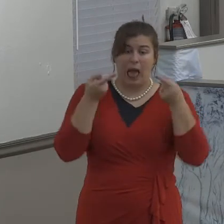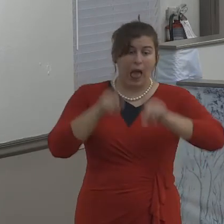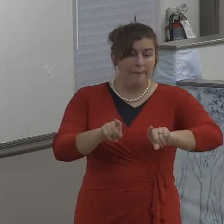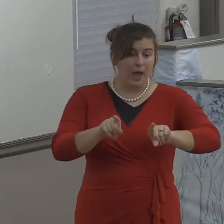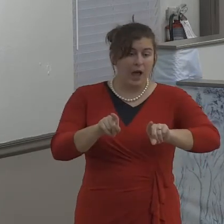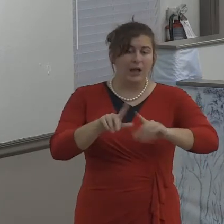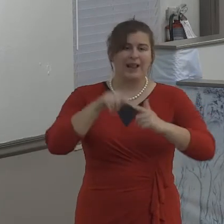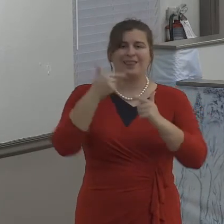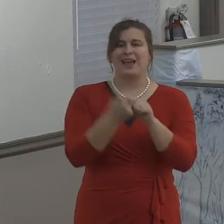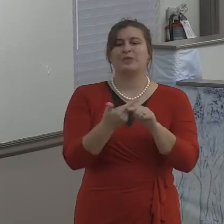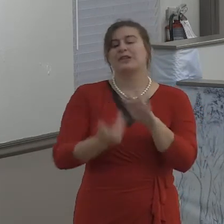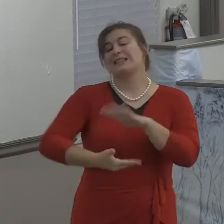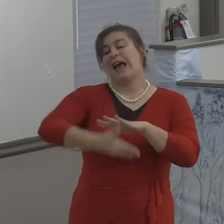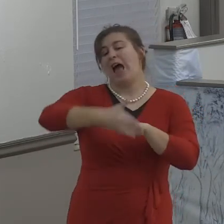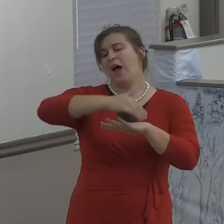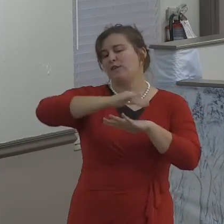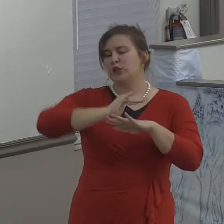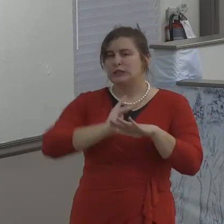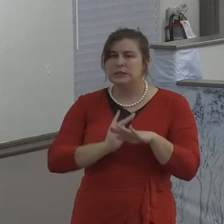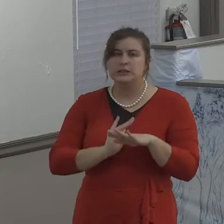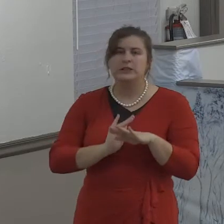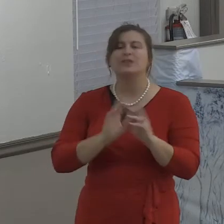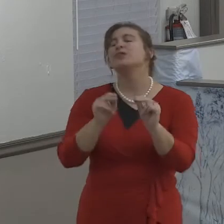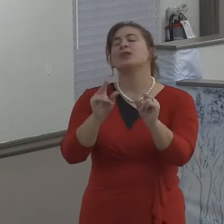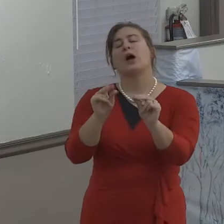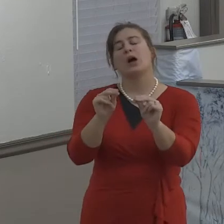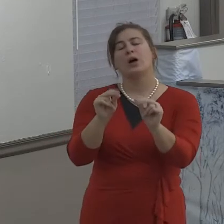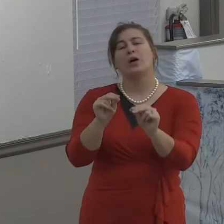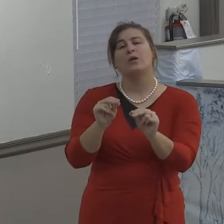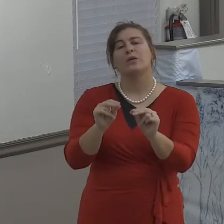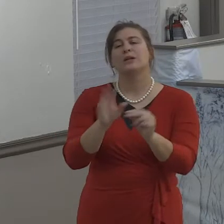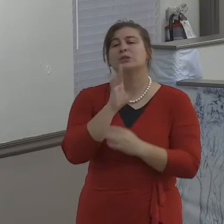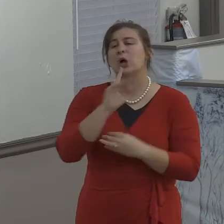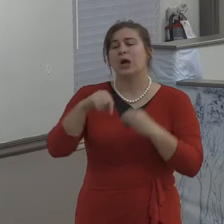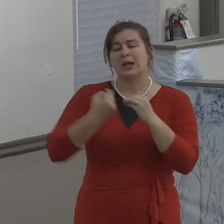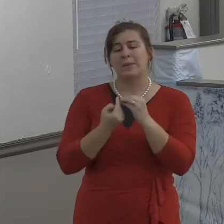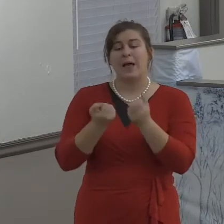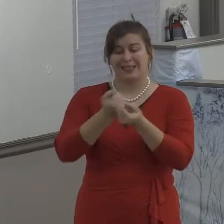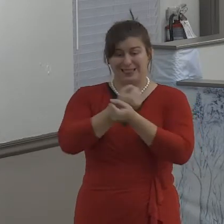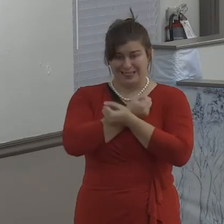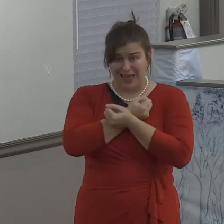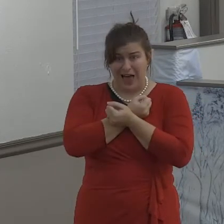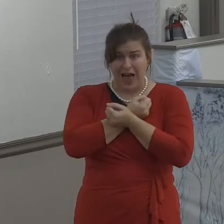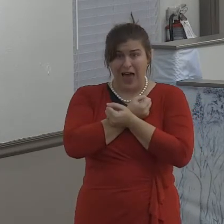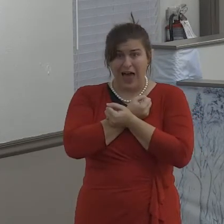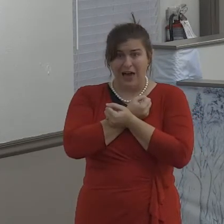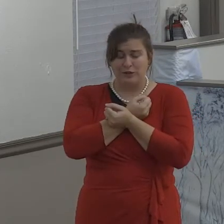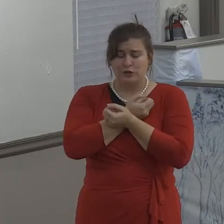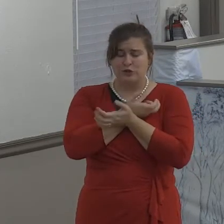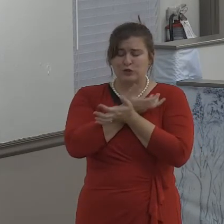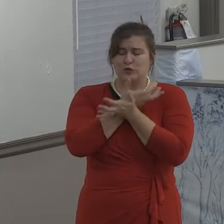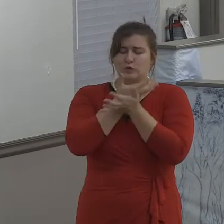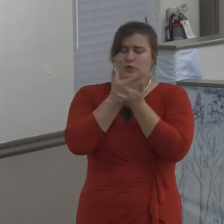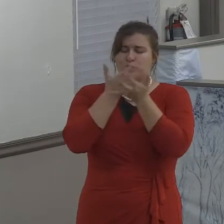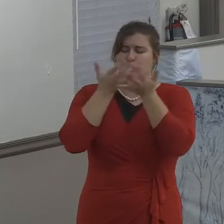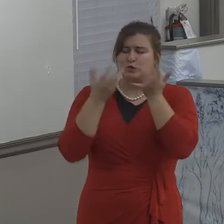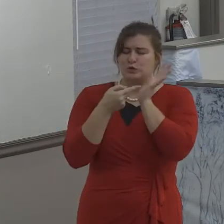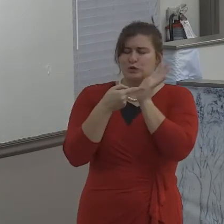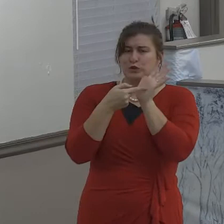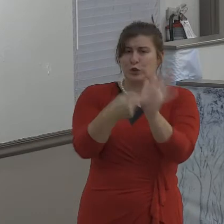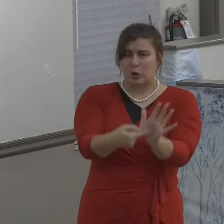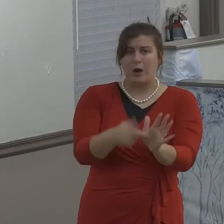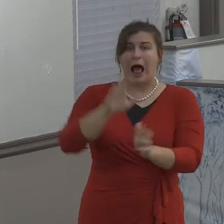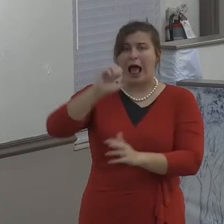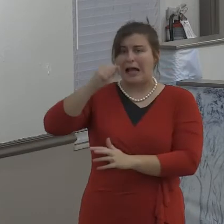That we can pray about people, and we can pray about our relationships, and we can pray about things that maybe aren't right,